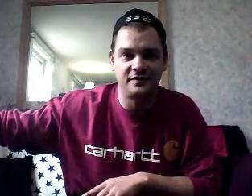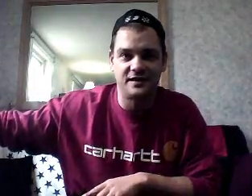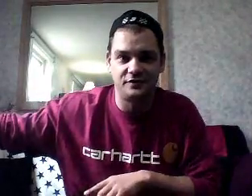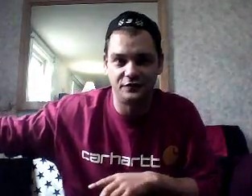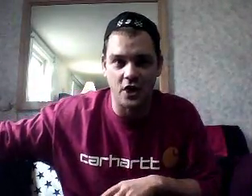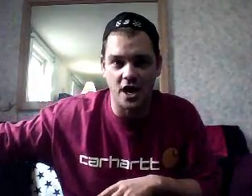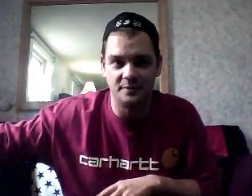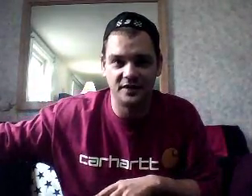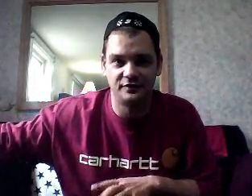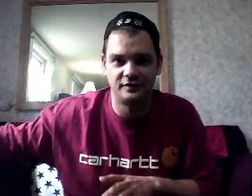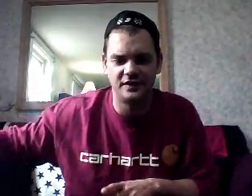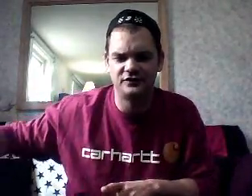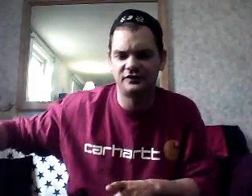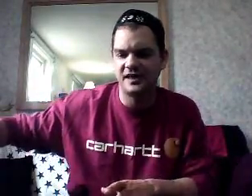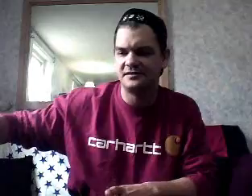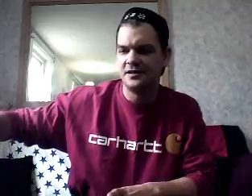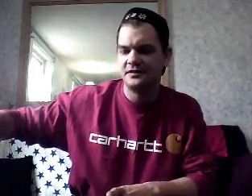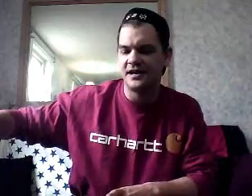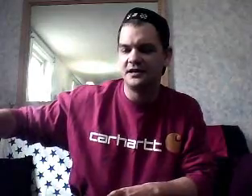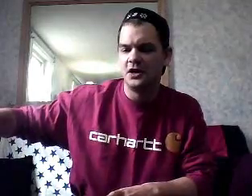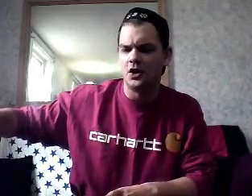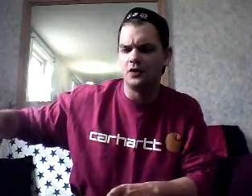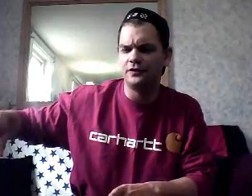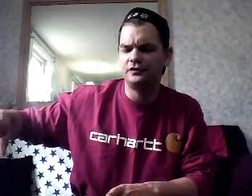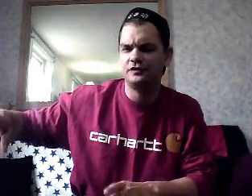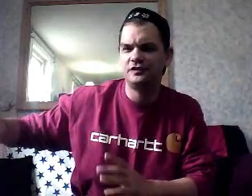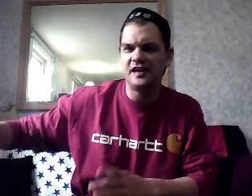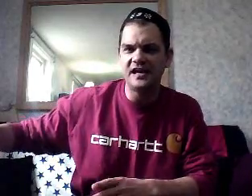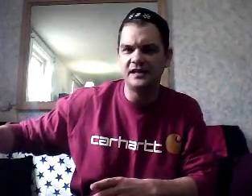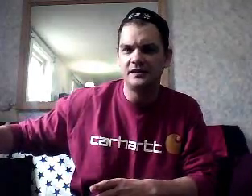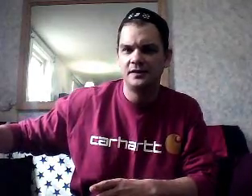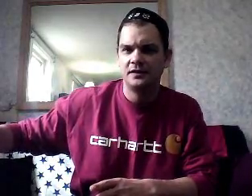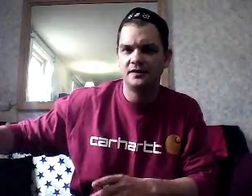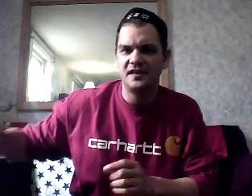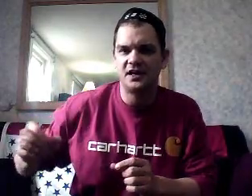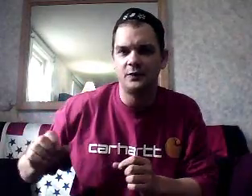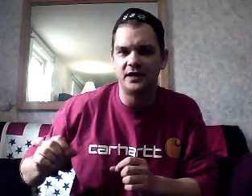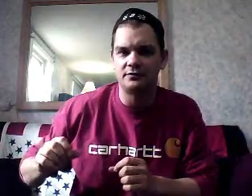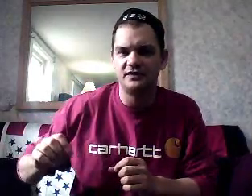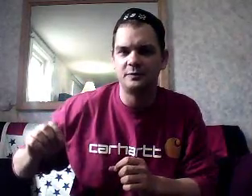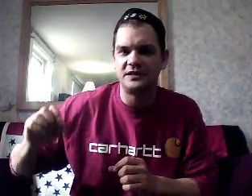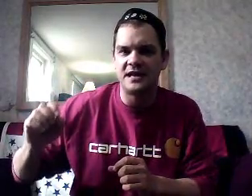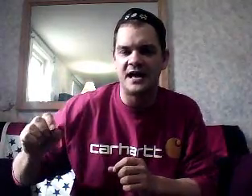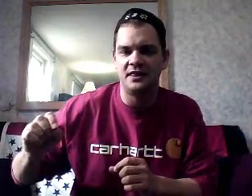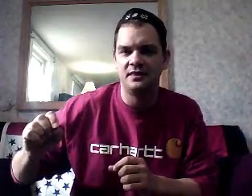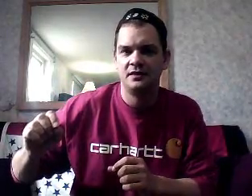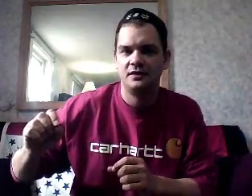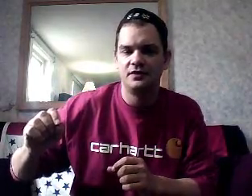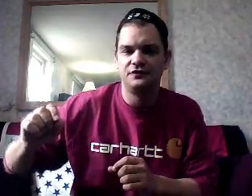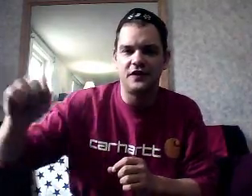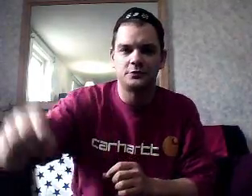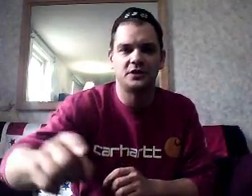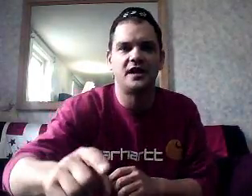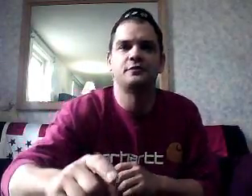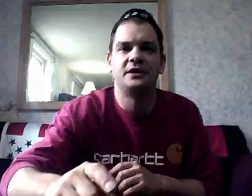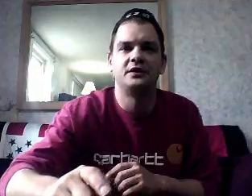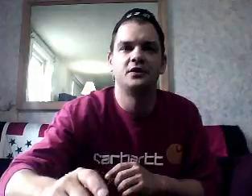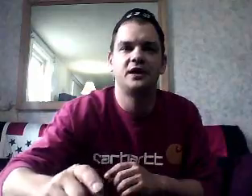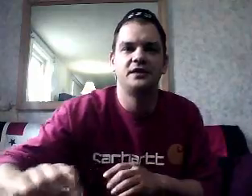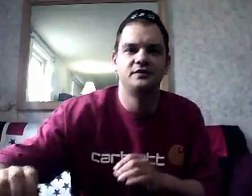this guy is a fraud, because he just said that, oh, the state can take away our rights, but not the federal government, okay? And